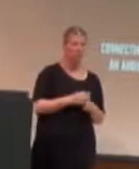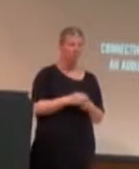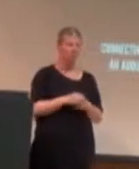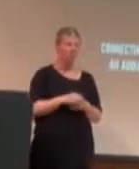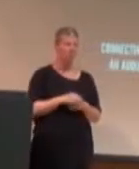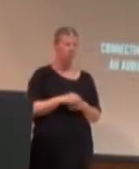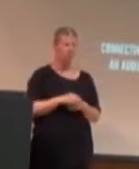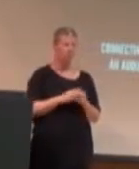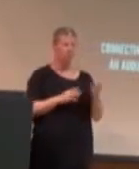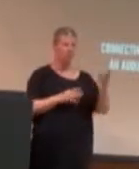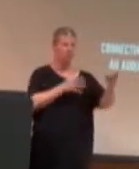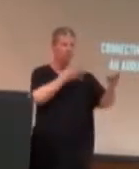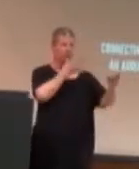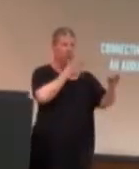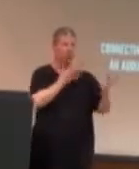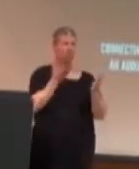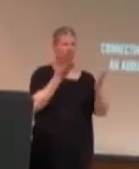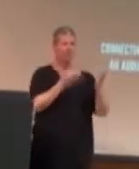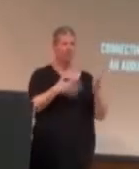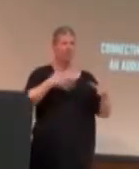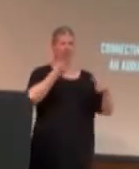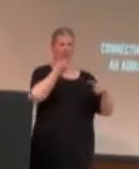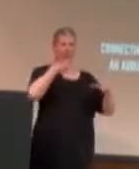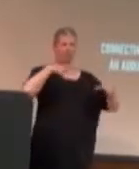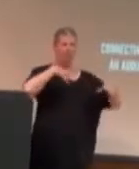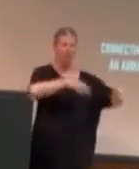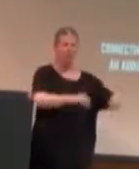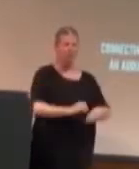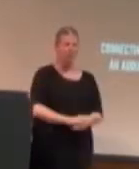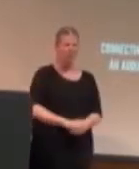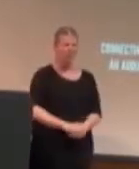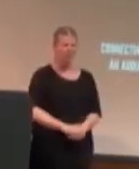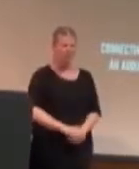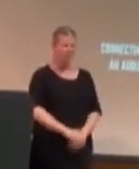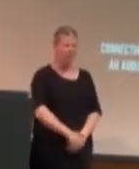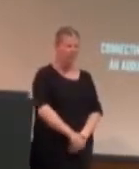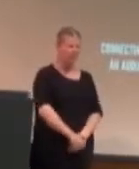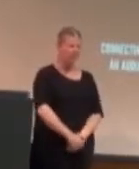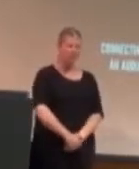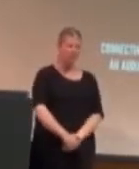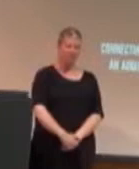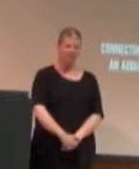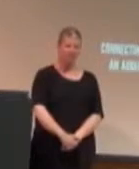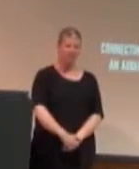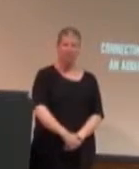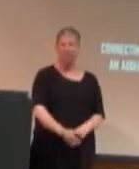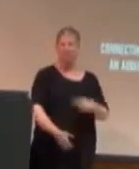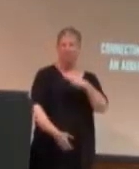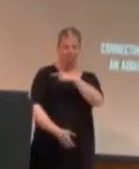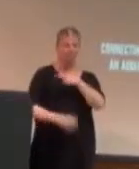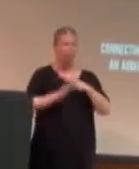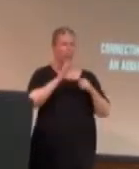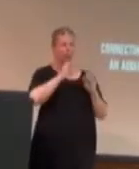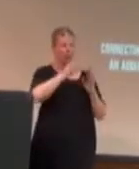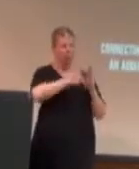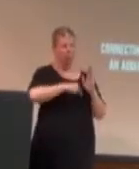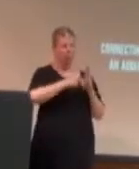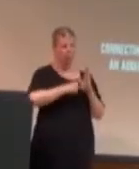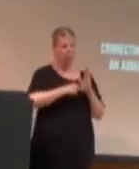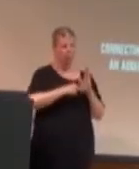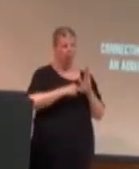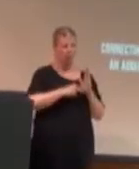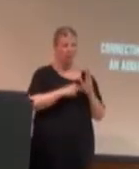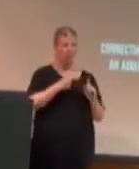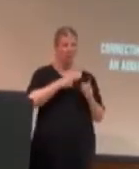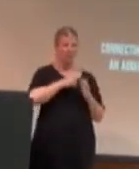I'm going to read it out word for word for you. I think the rest is white text, but we'll see. Okay. As of today, Everything's